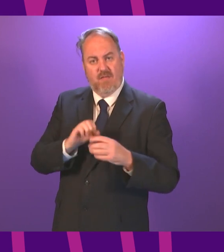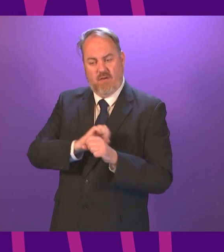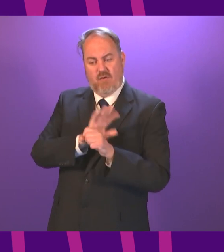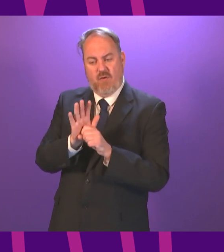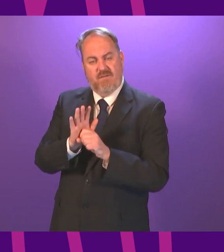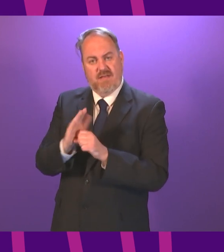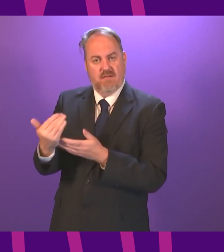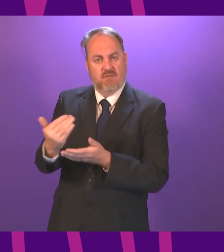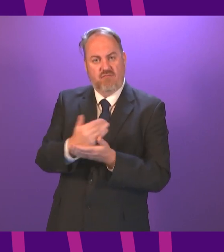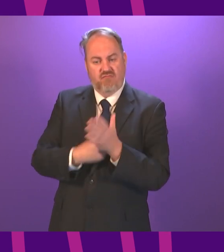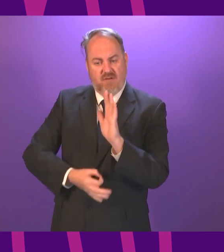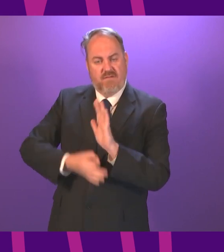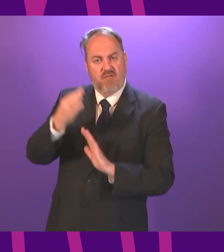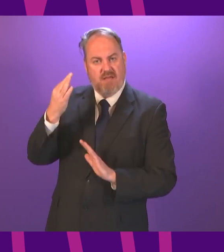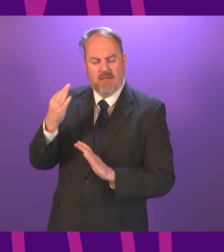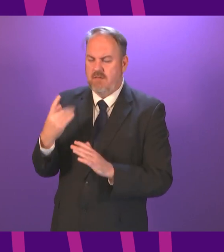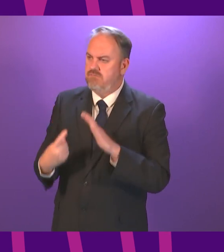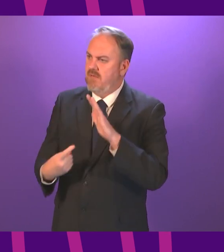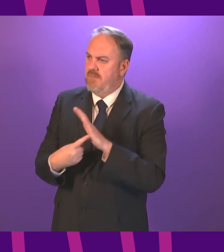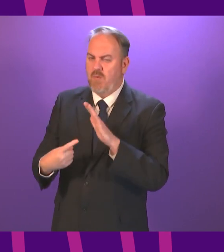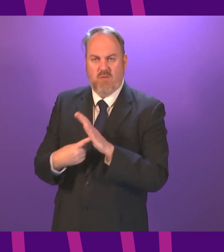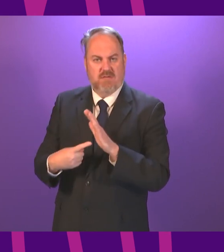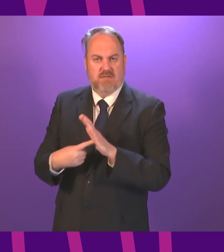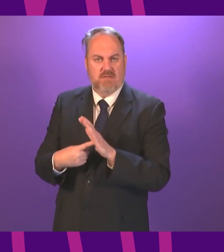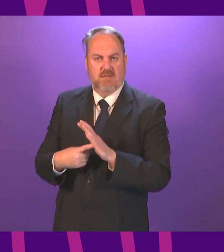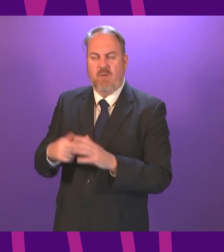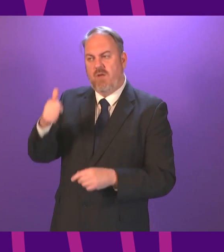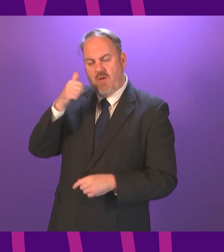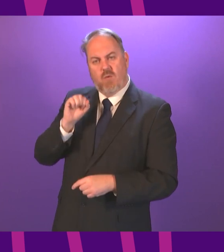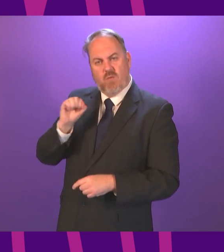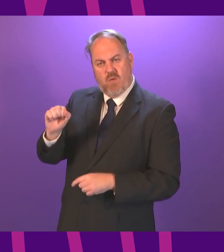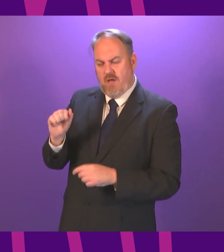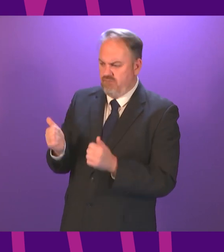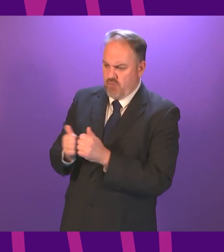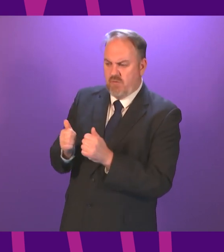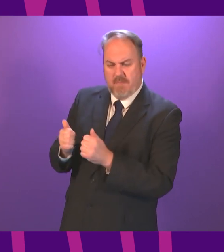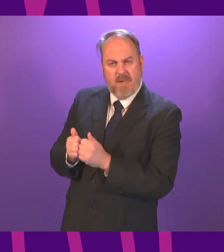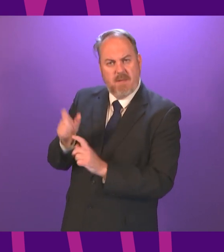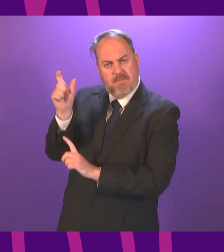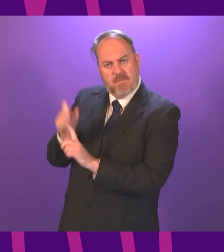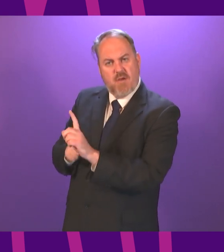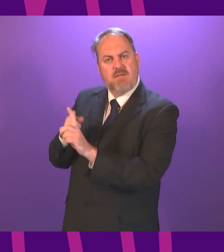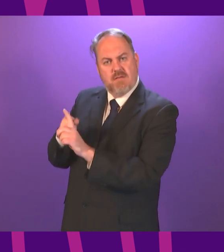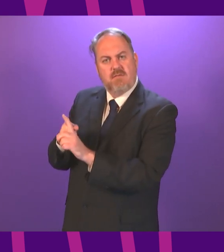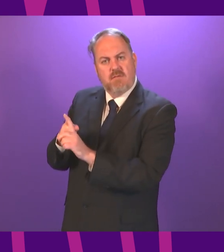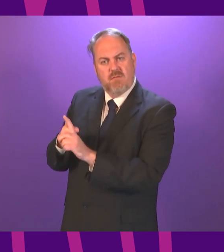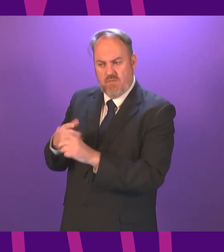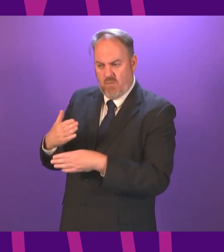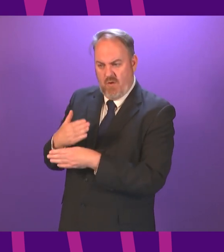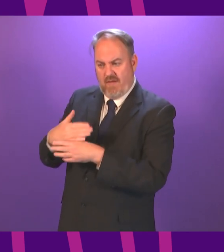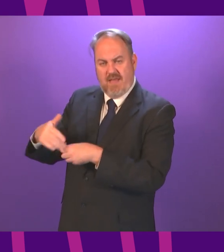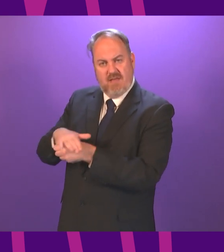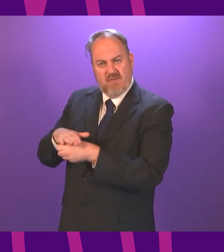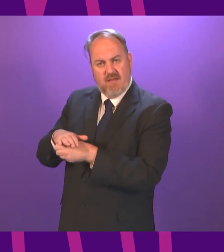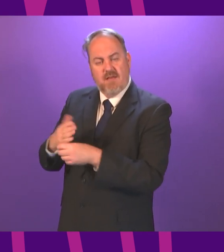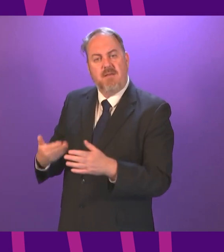of critical importance. and he's ideally suited to bringing together all areas of government towards our best recovery. And I also